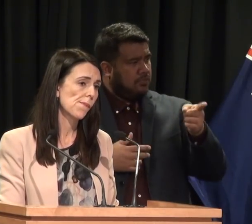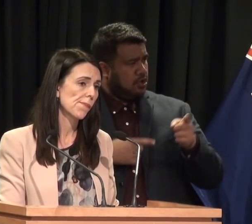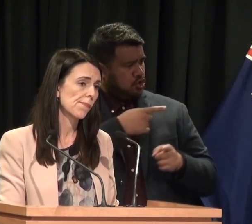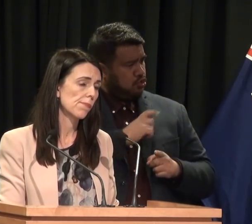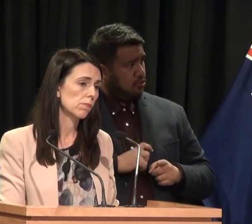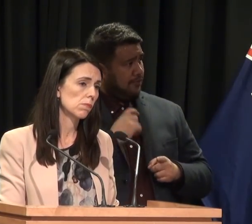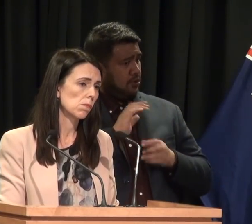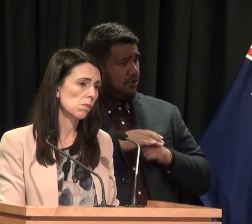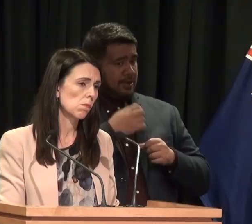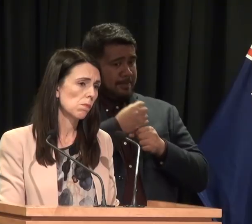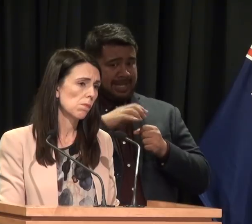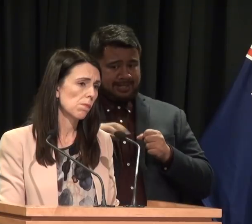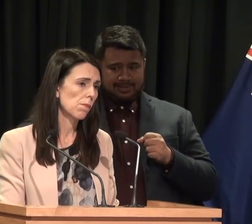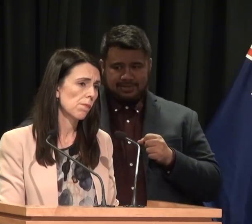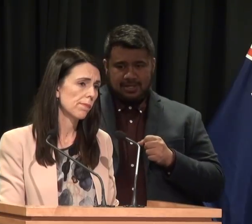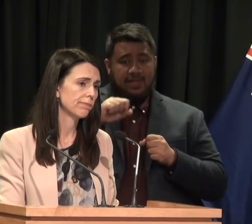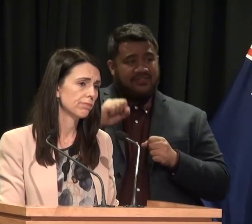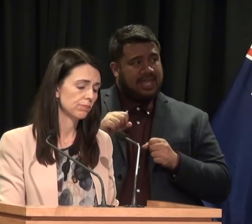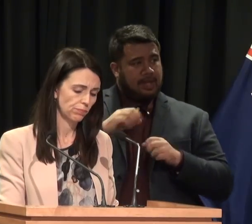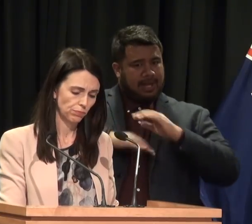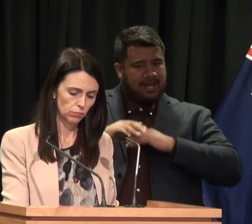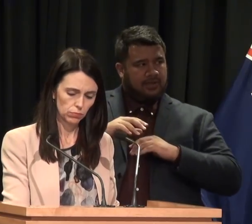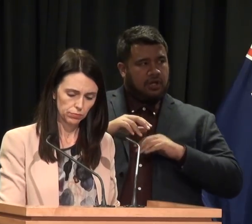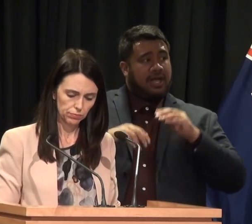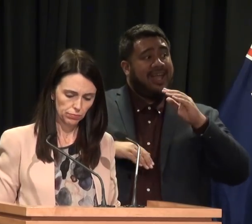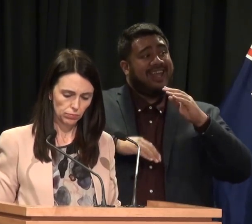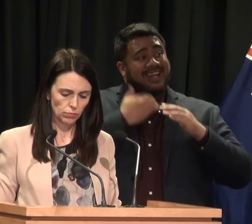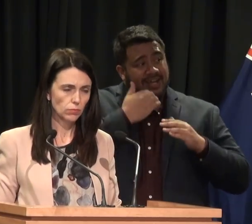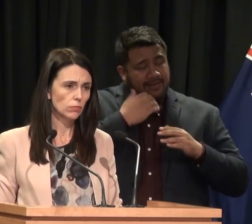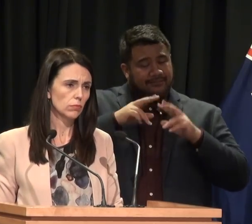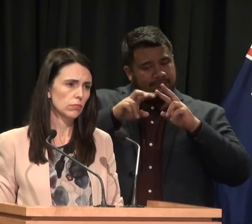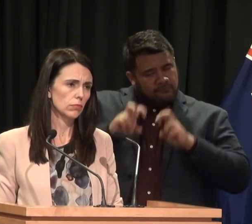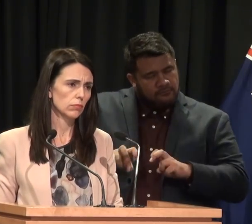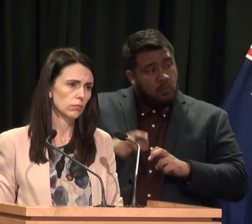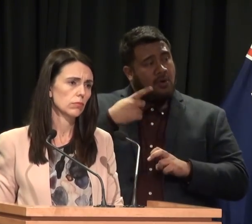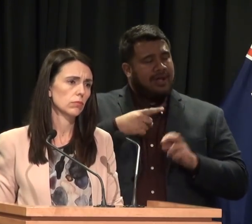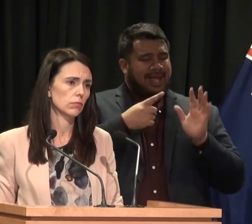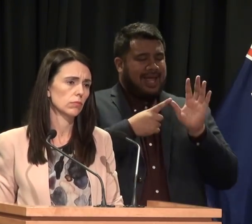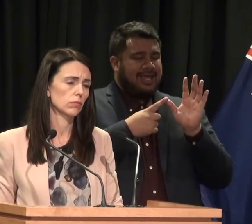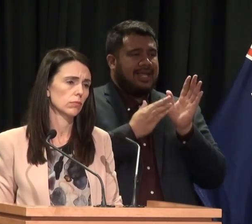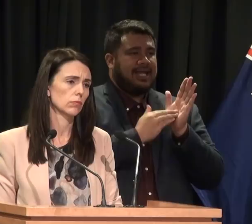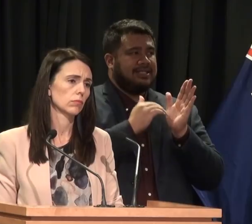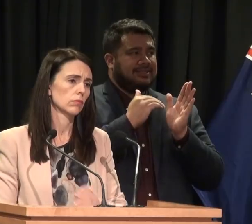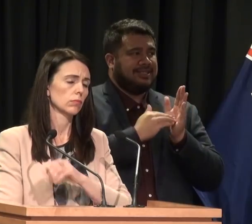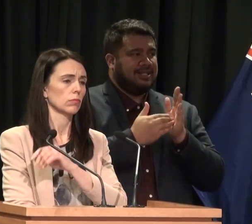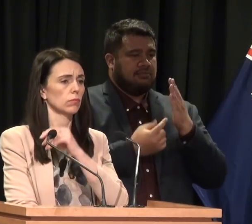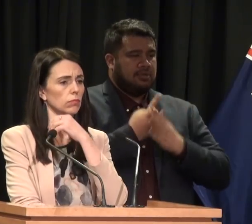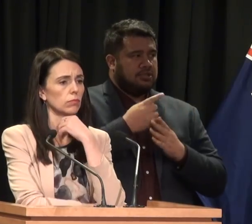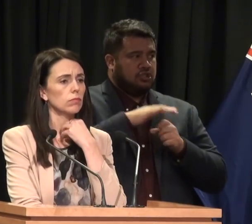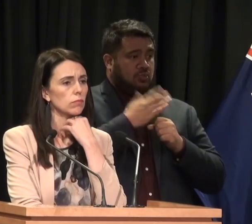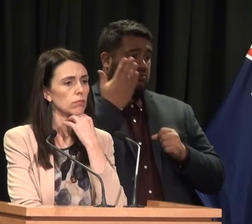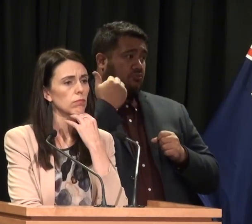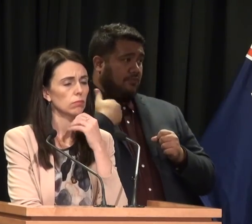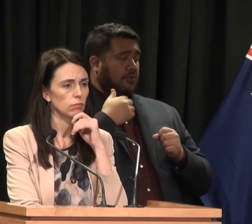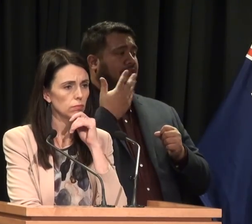has been sufficiently investigated? Because the ANZ situation for Capital and for